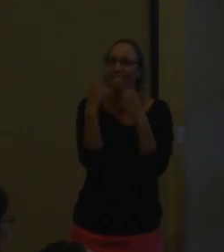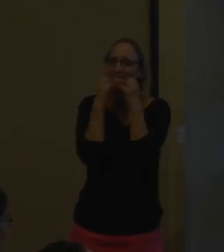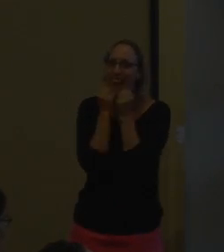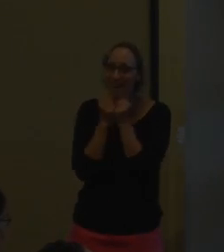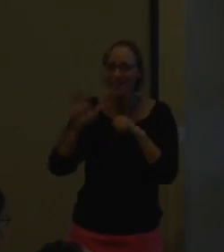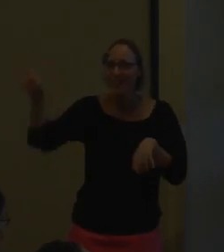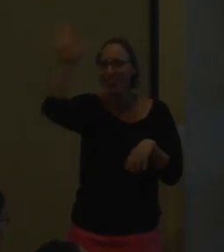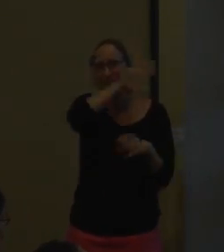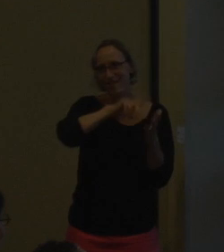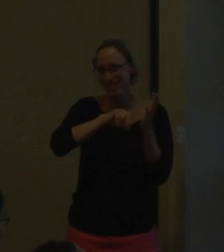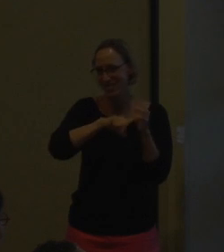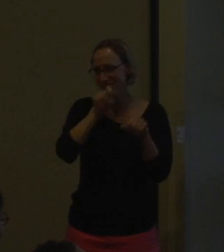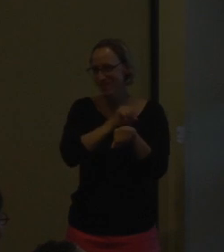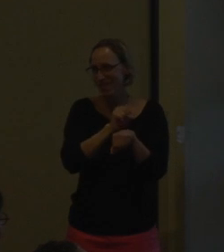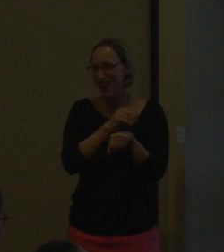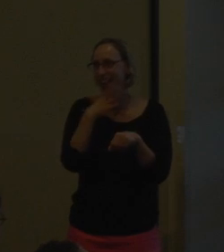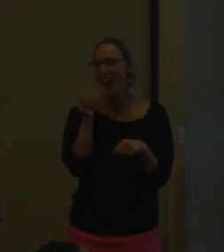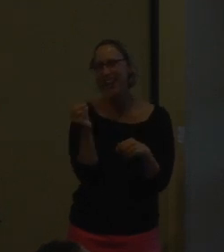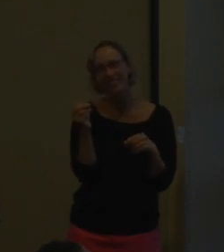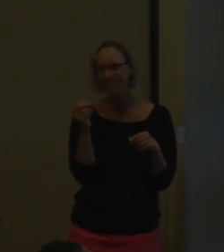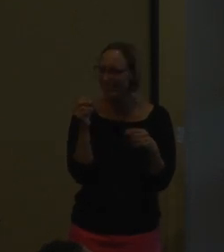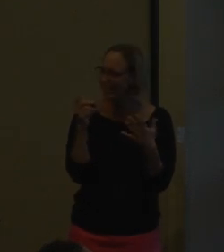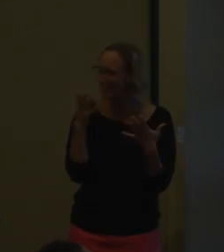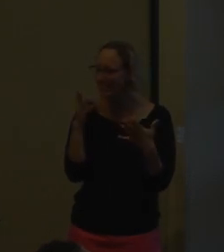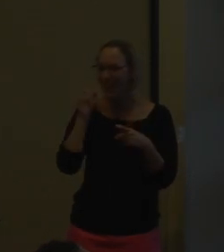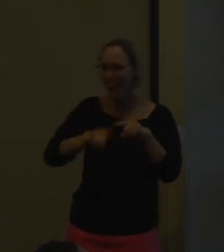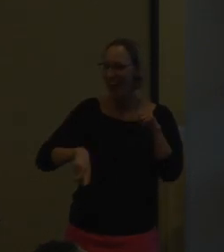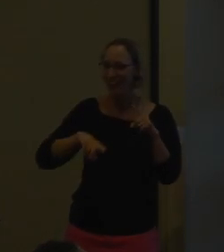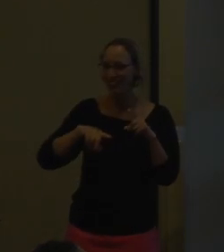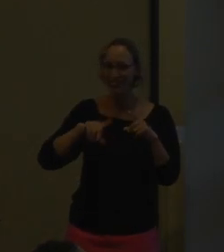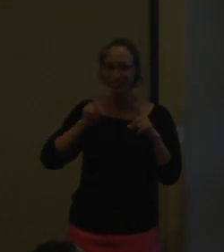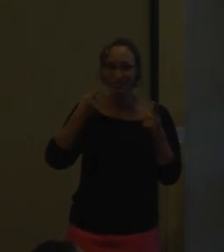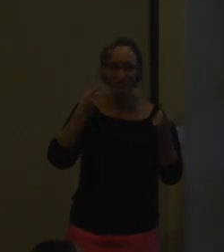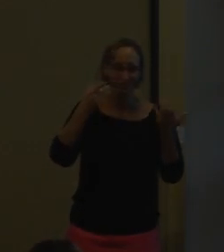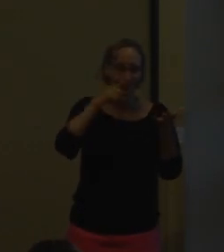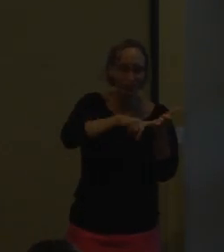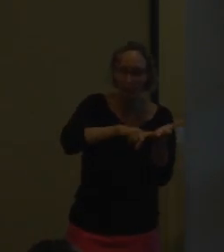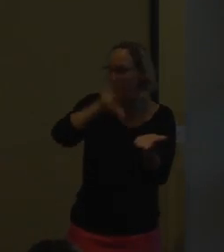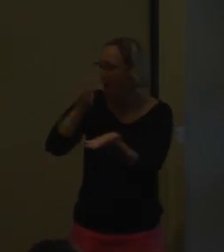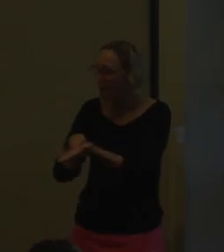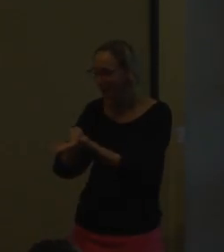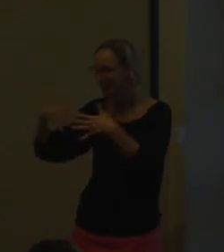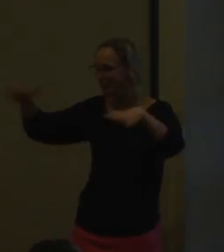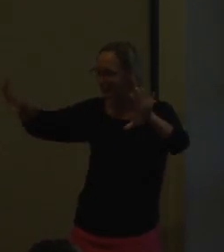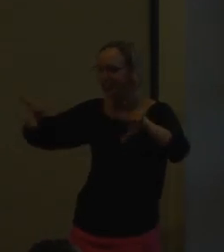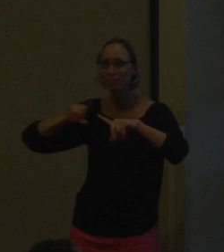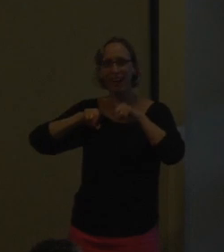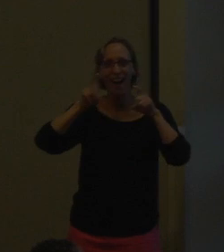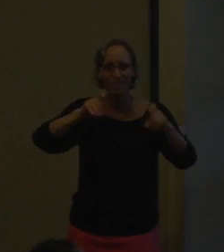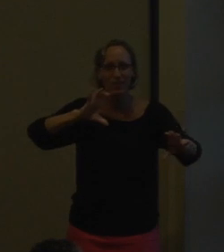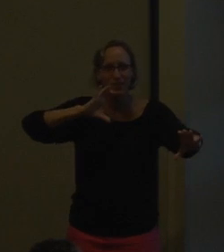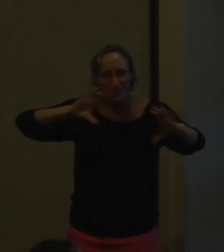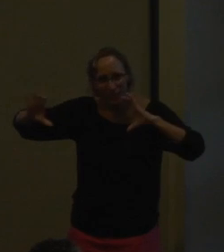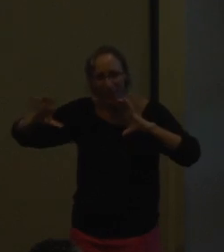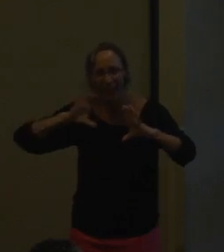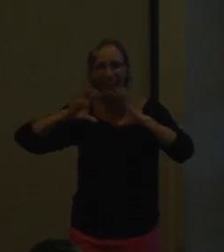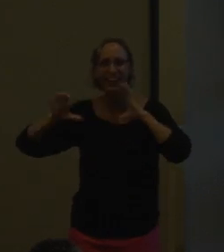different researchers. We value their work. And we can't just research and publish. We have to